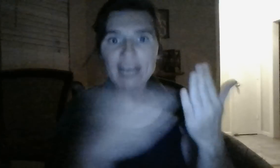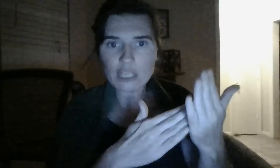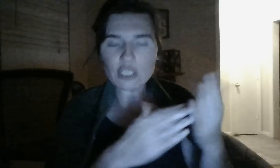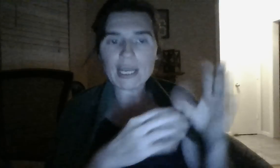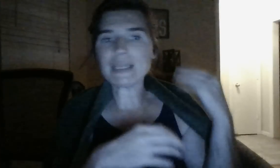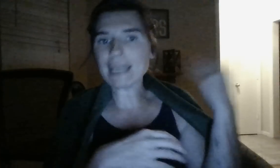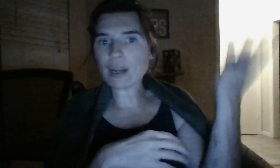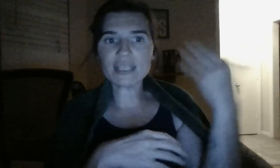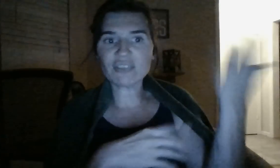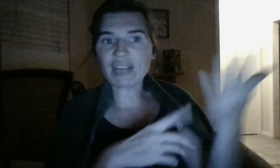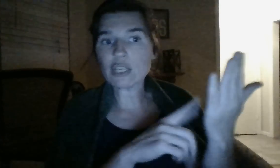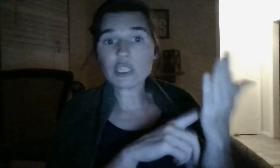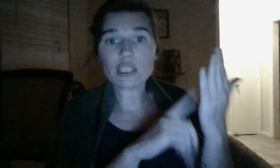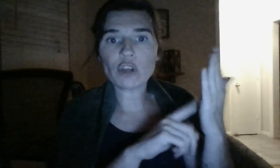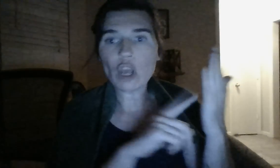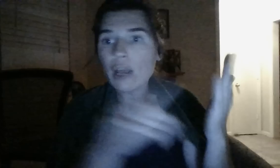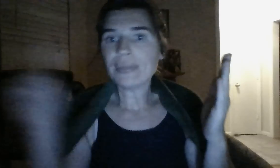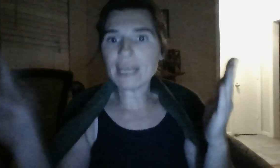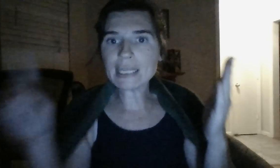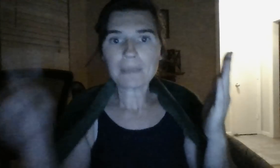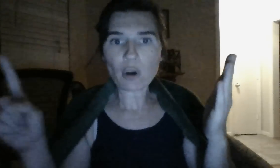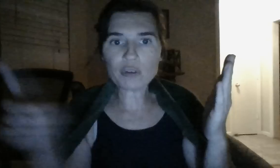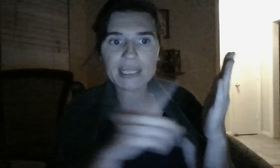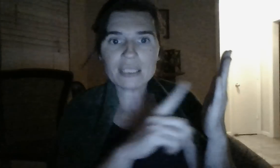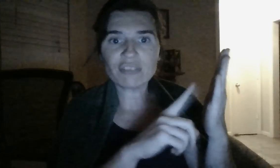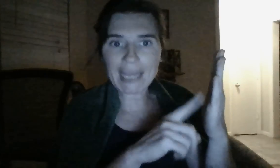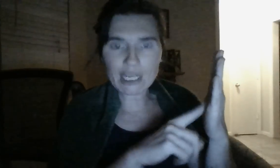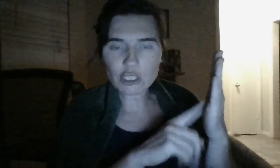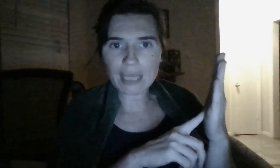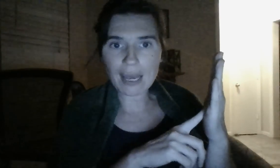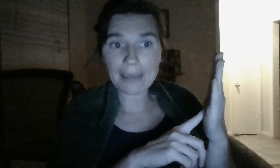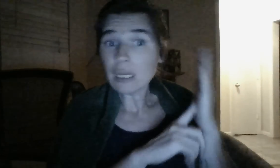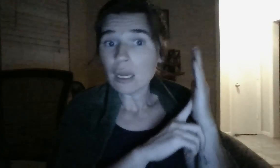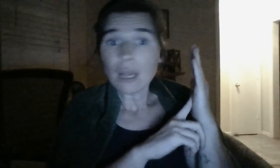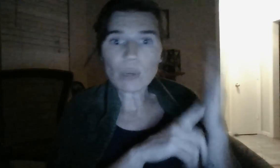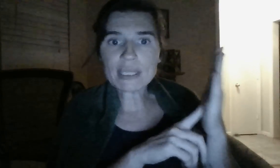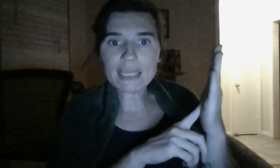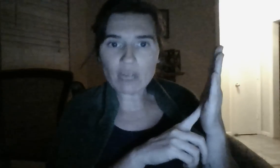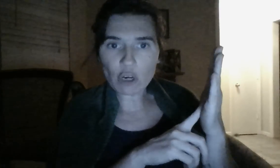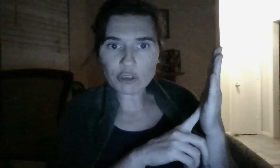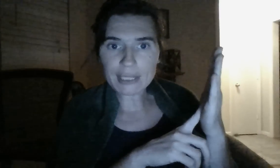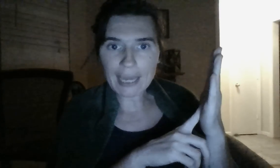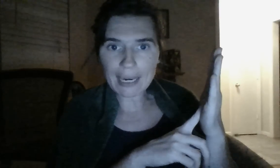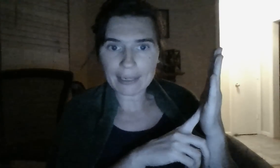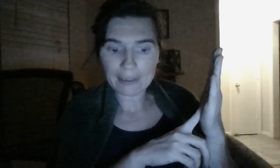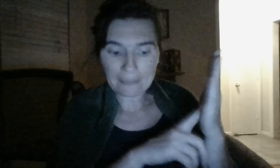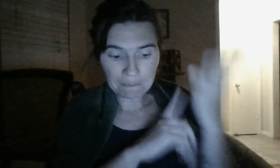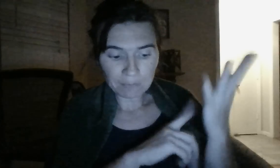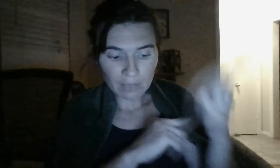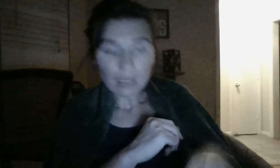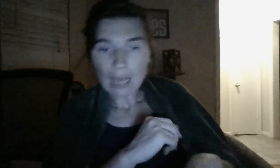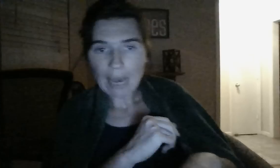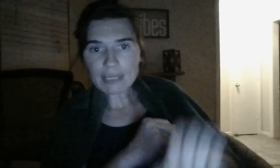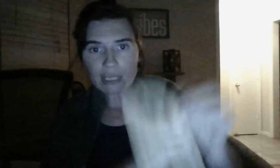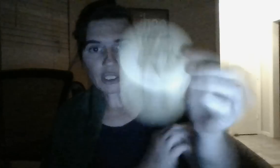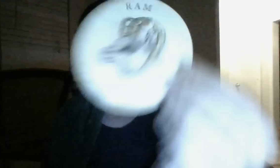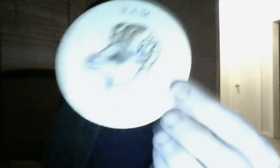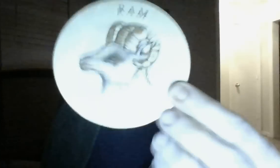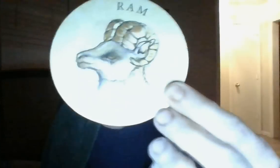vacation time and take all these vacations on this person's vacation time wasn't even hers to take. I would say she's a stubborn,